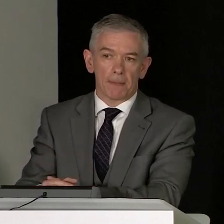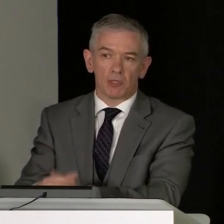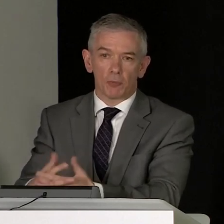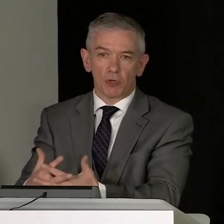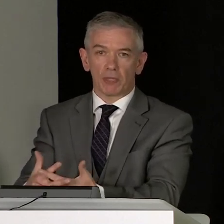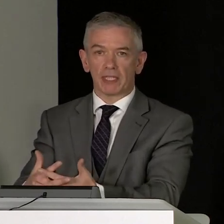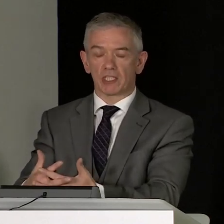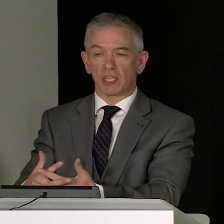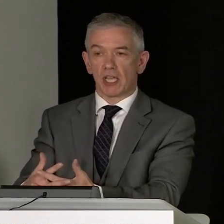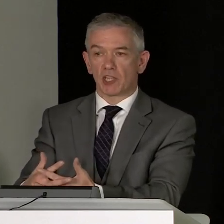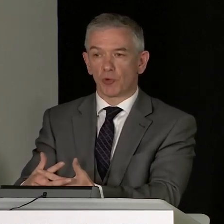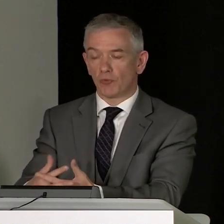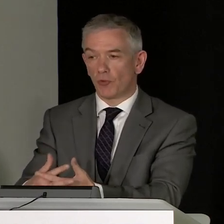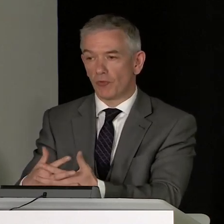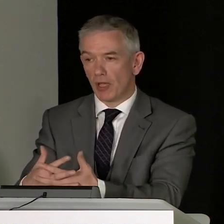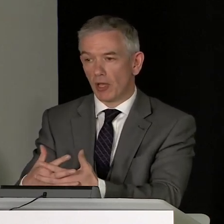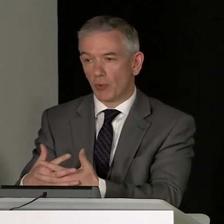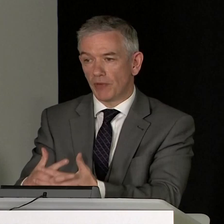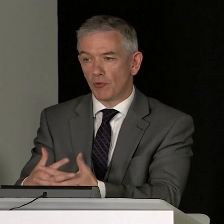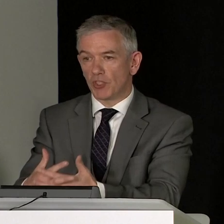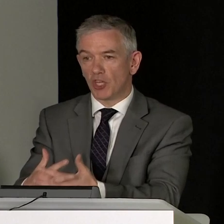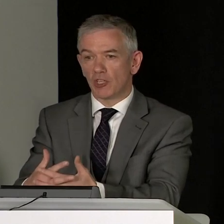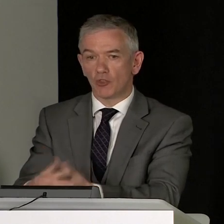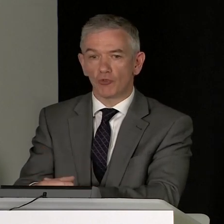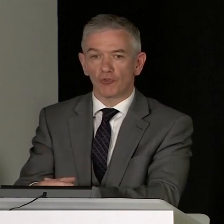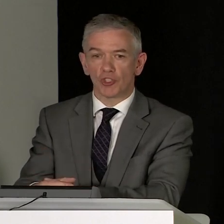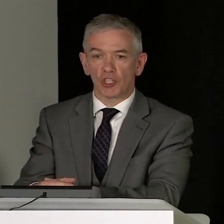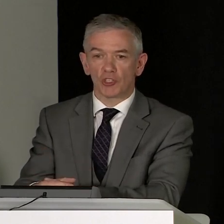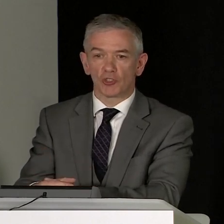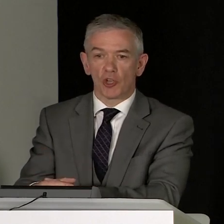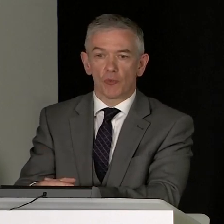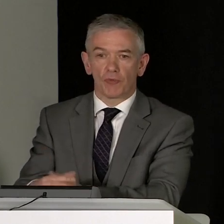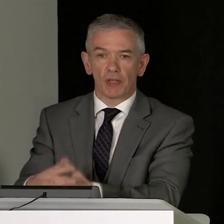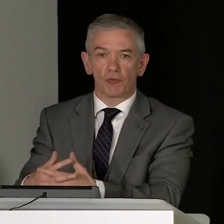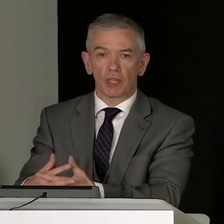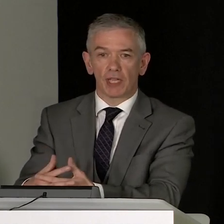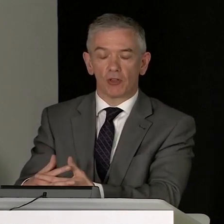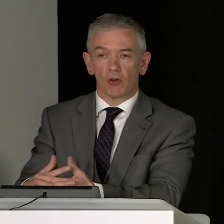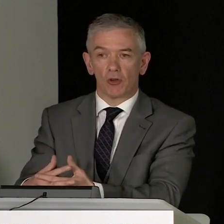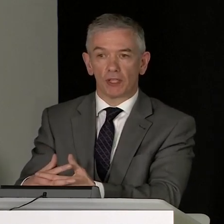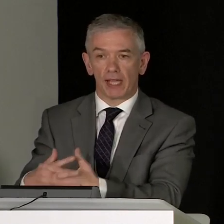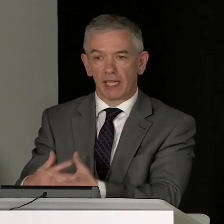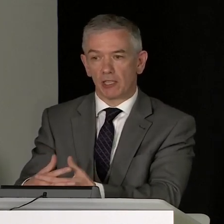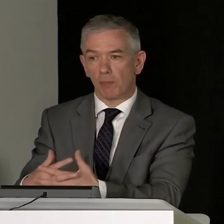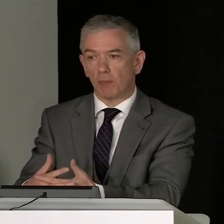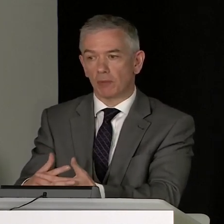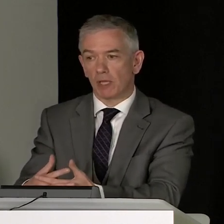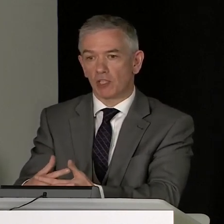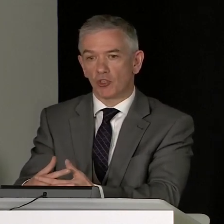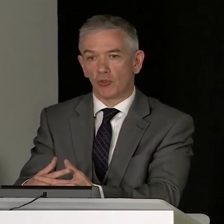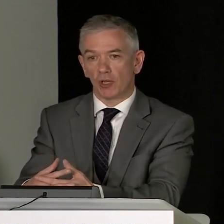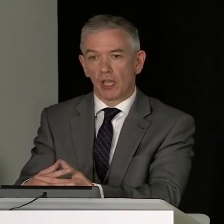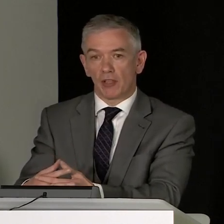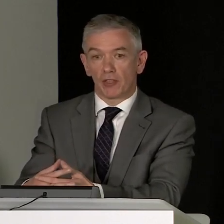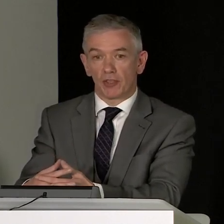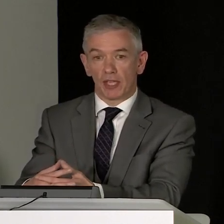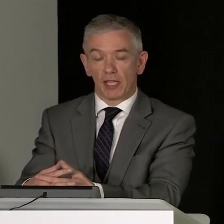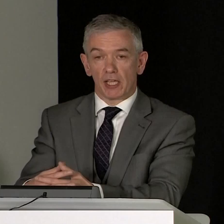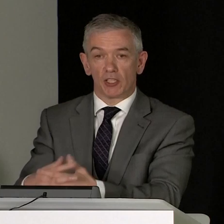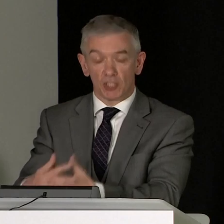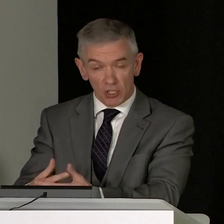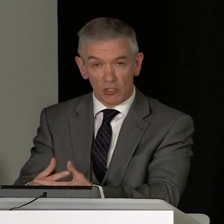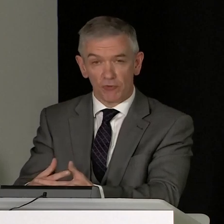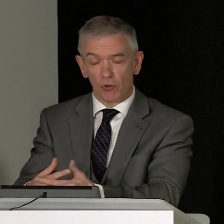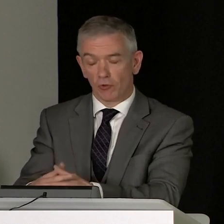same time. Now the bottom line is whenever we change those restrictions, we're very reliant on, again, the public making sure that